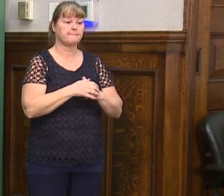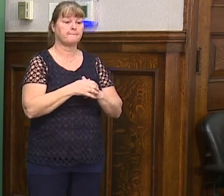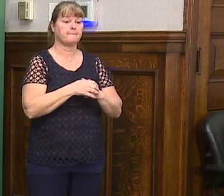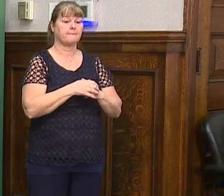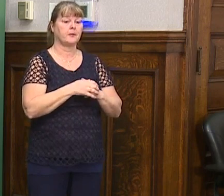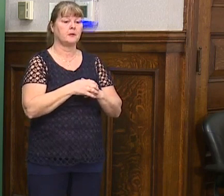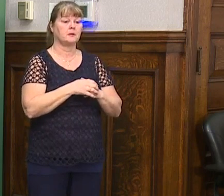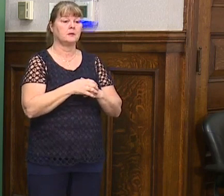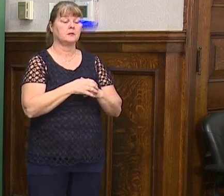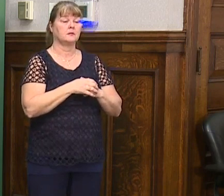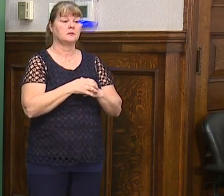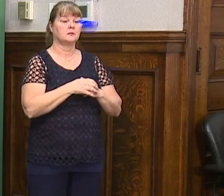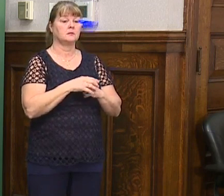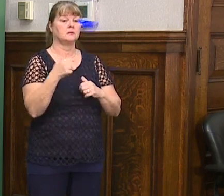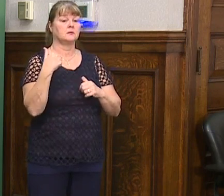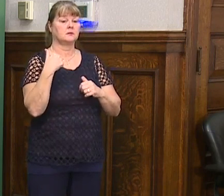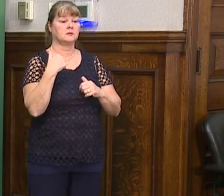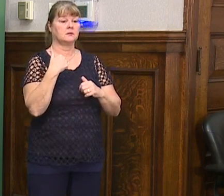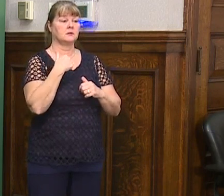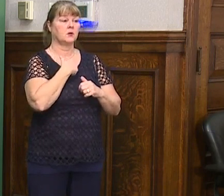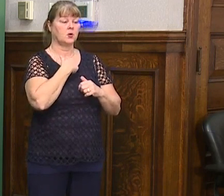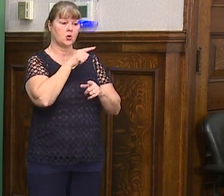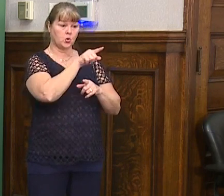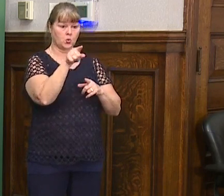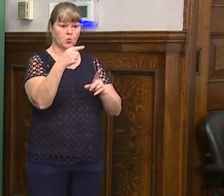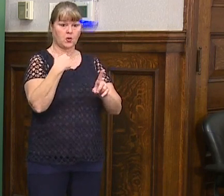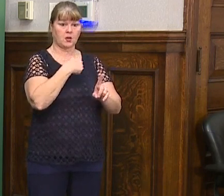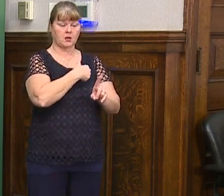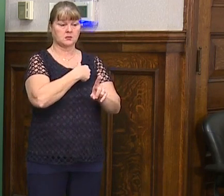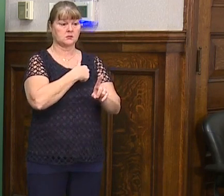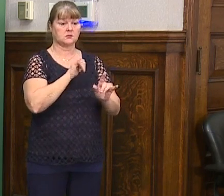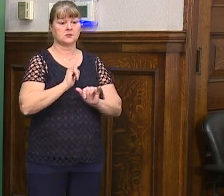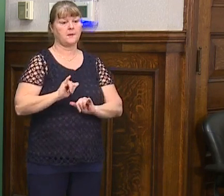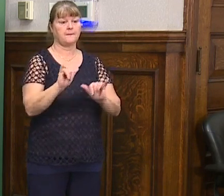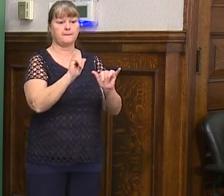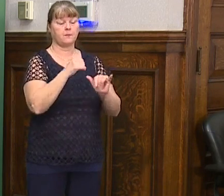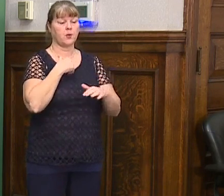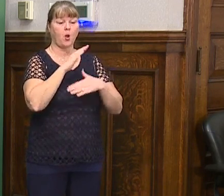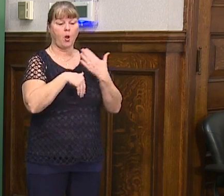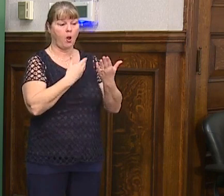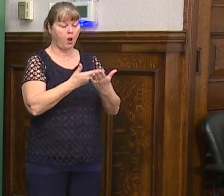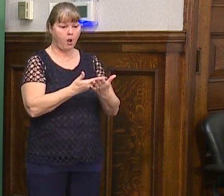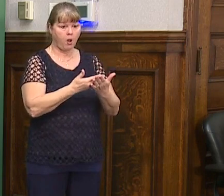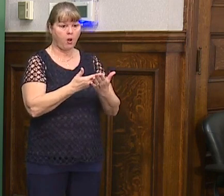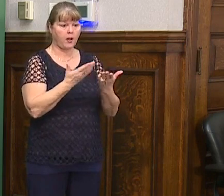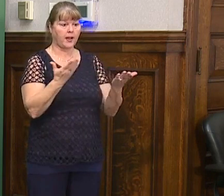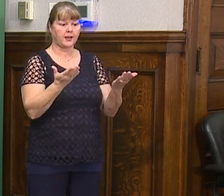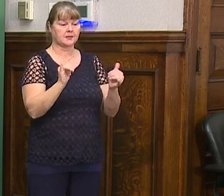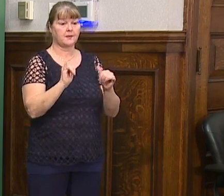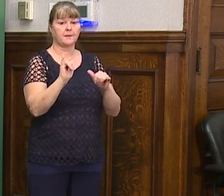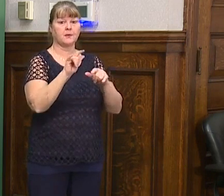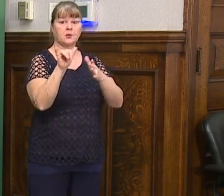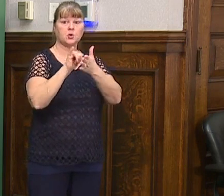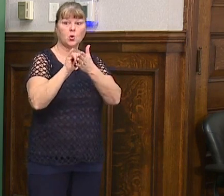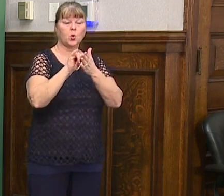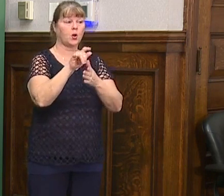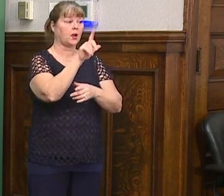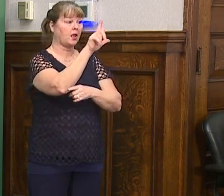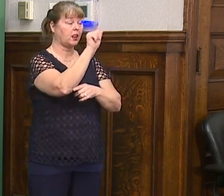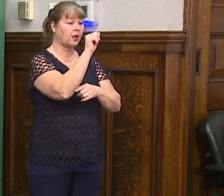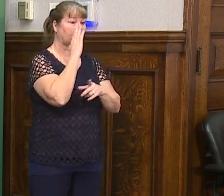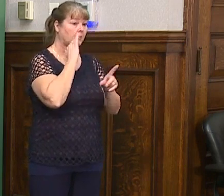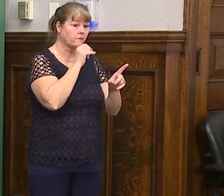As I'm so fond of saying, we are they and they are us. Um, we are Albany. We are New York. We are LA.